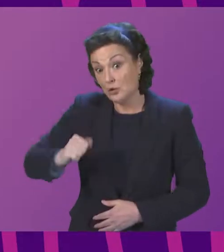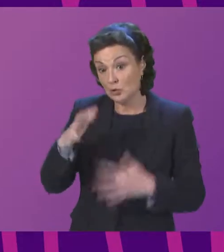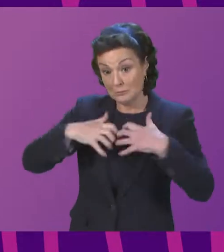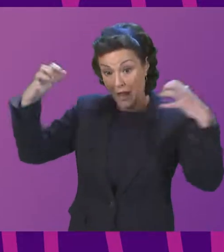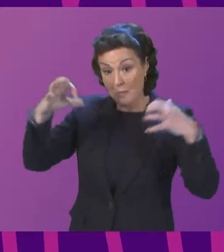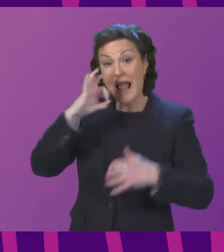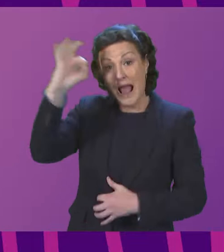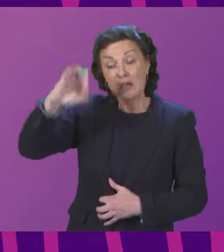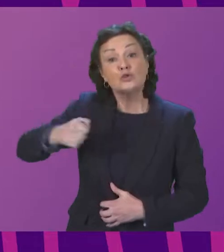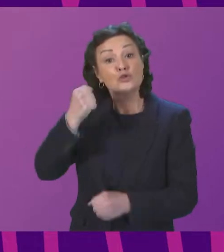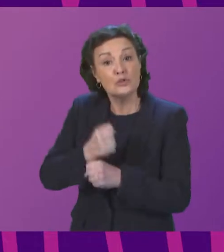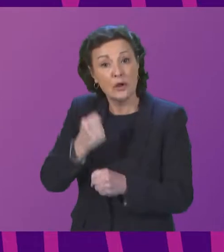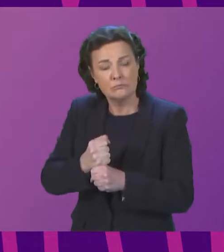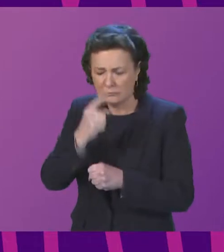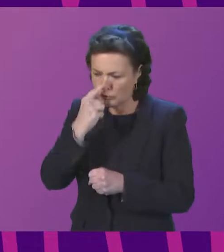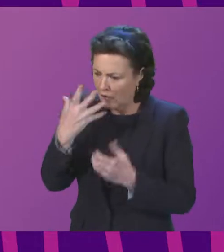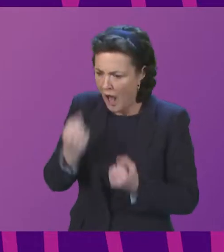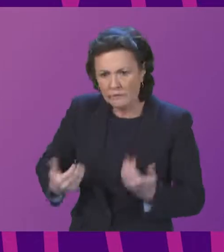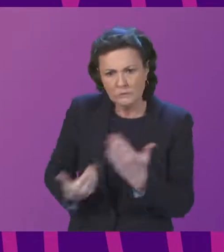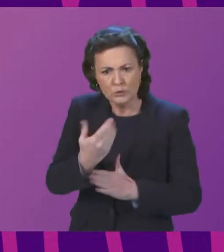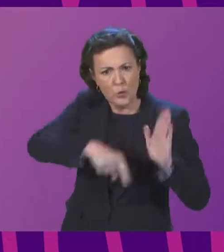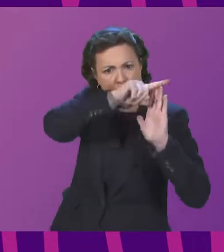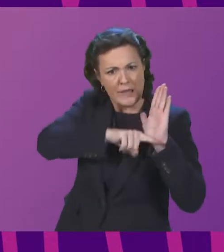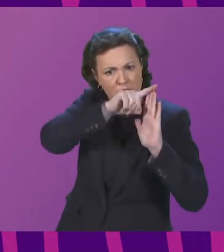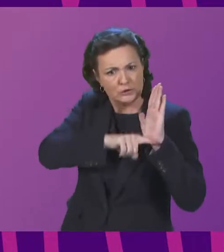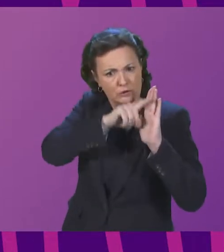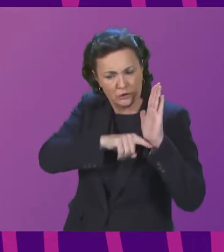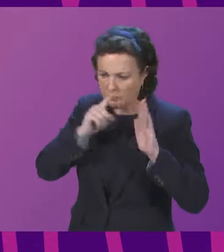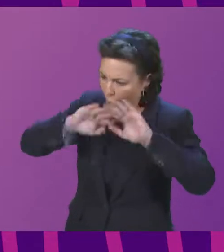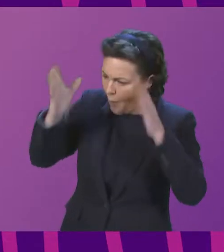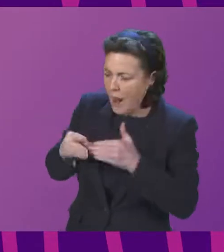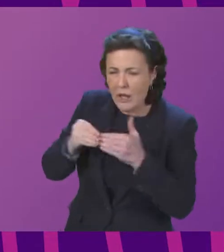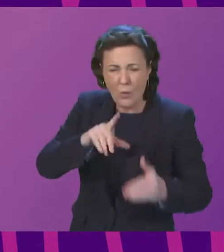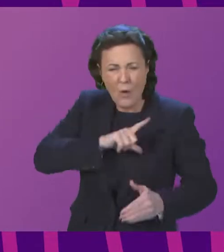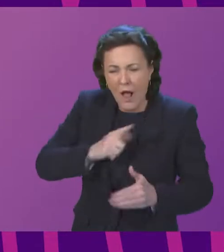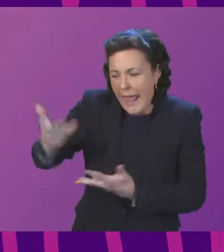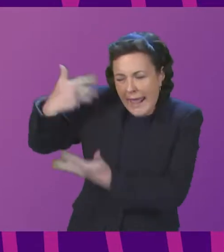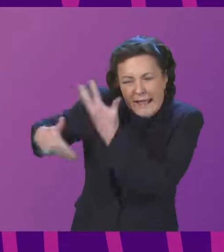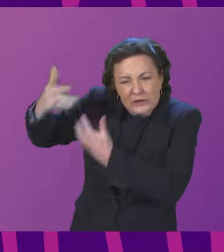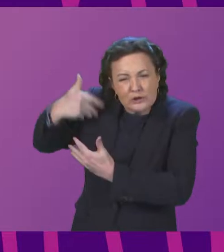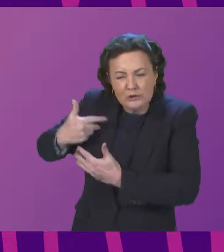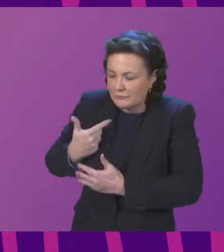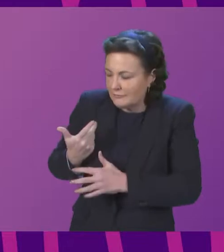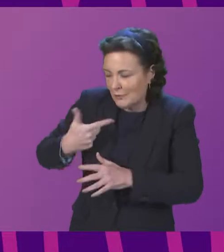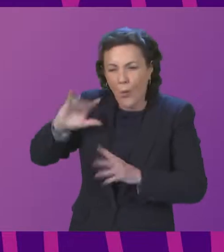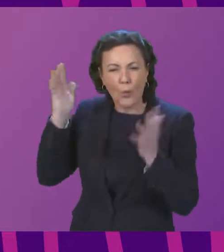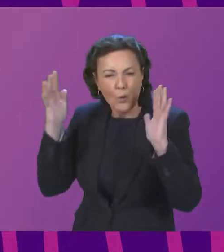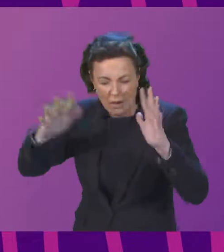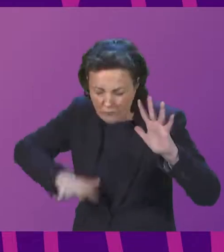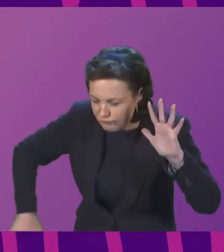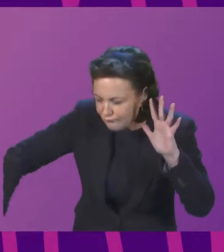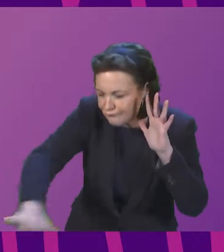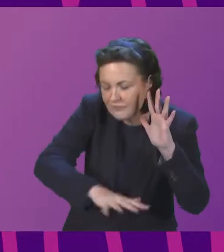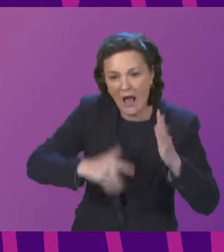Scottish Government to deliver world-leading legislation giving Scotland's remaining fragments of ancient native and semi-native woodlands and woodland floors